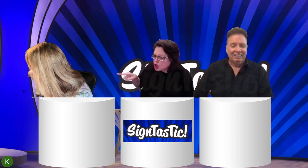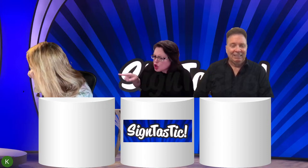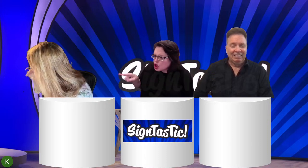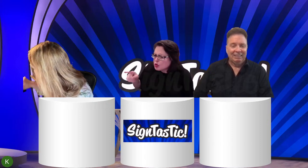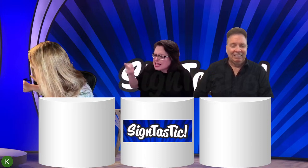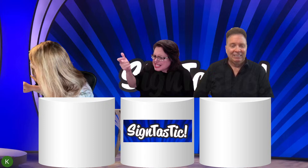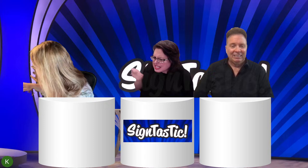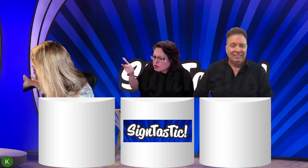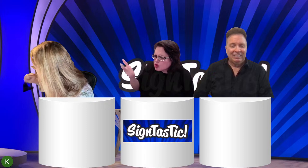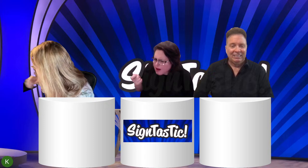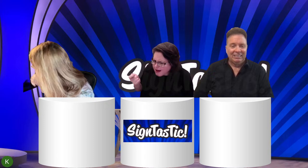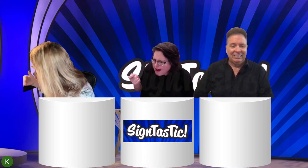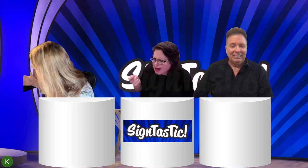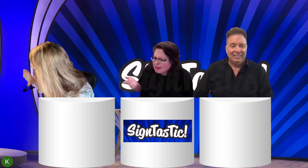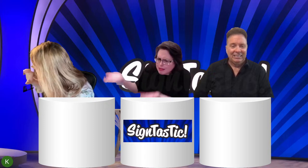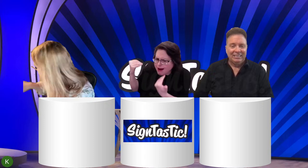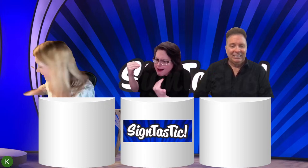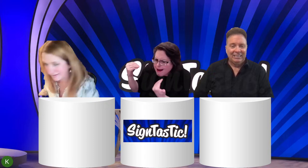for that. So go ahead and do that.